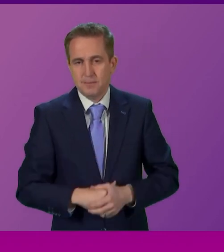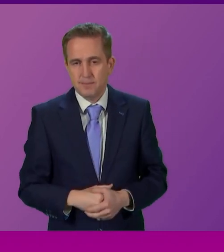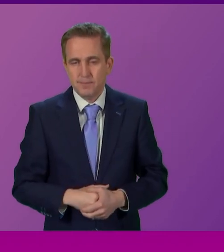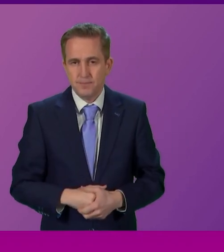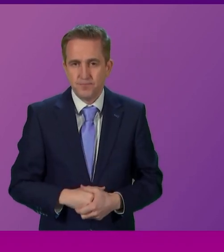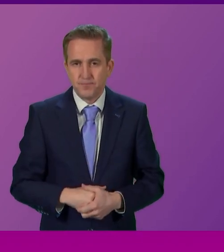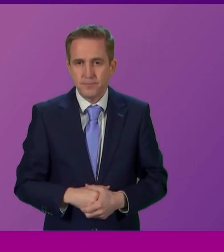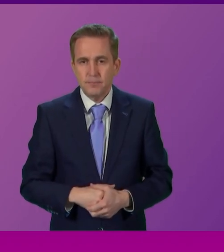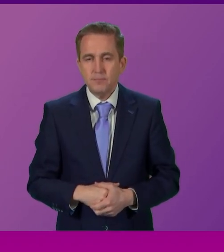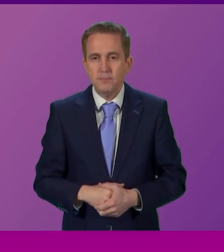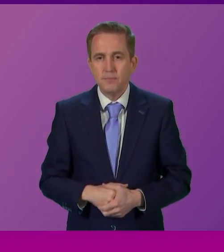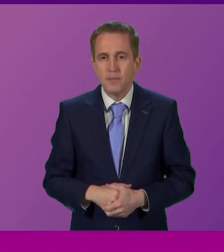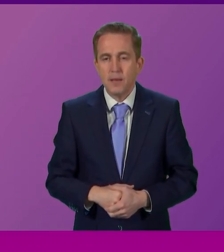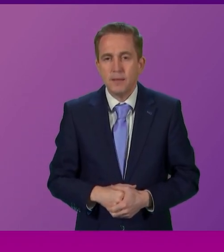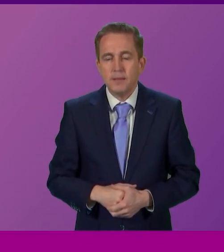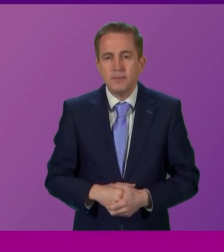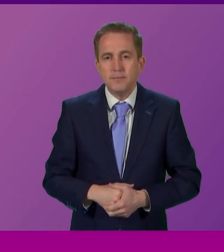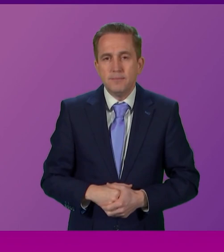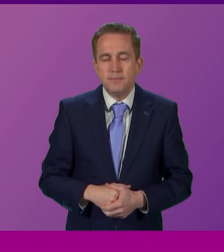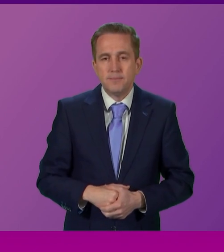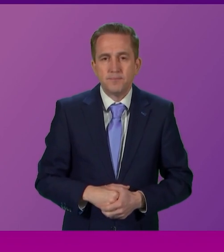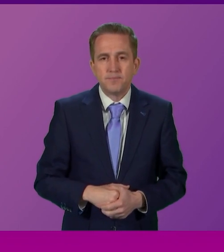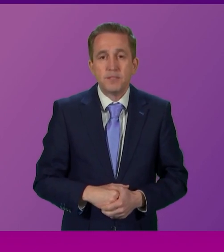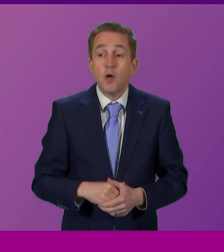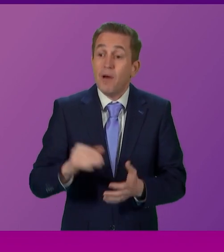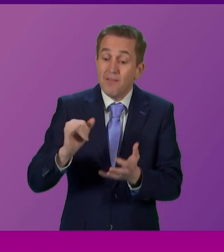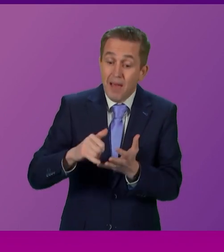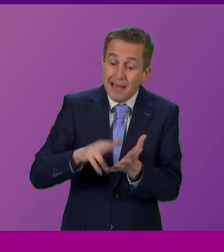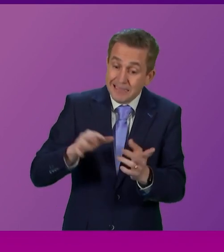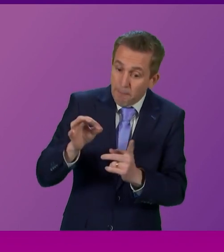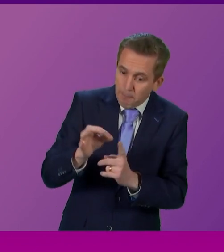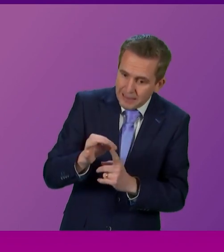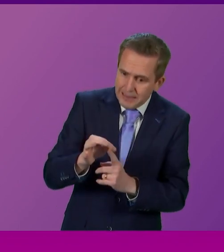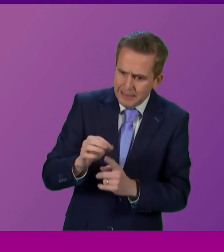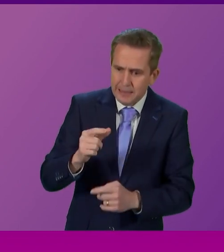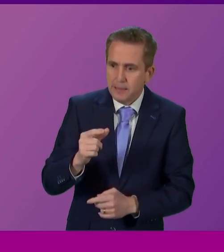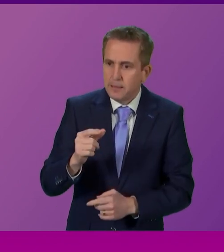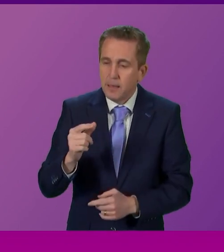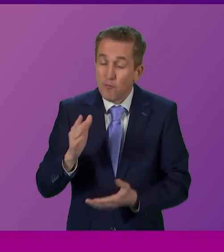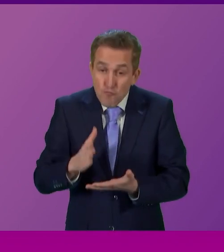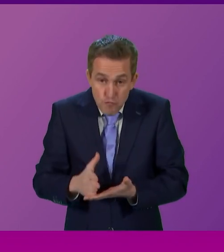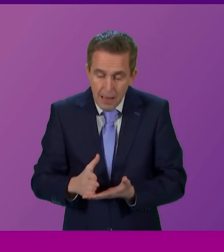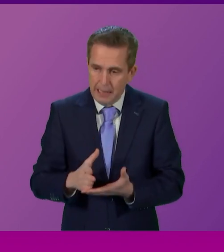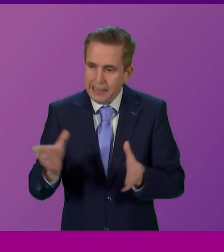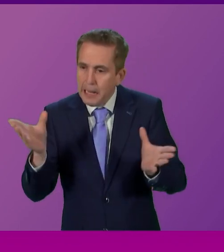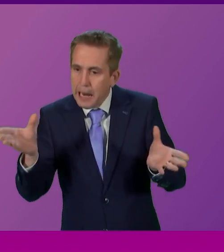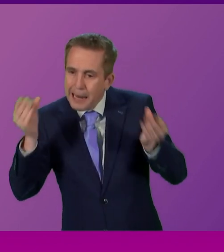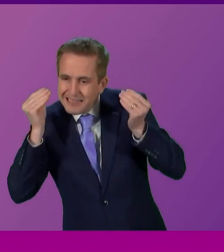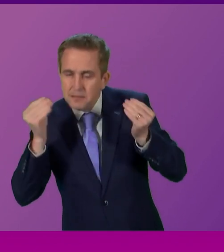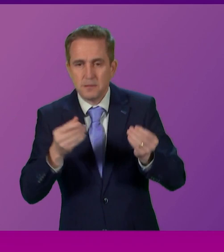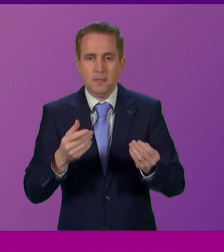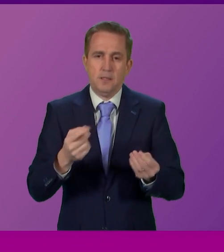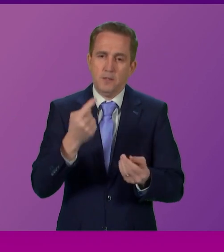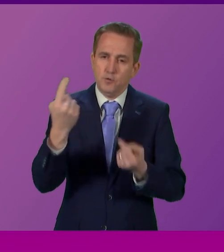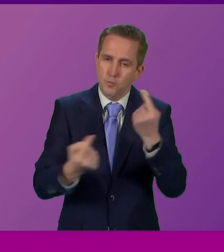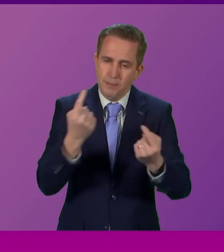the Cabinet Secretary's motion says. If the SNP were honest about listening to and respecting the wishes of the people